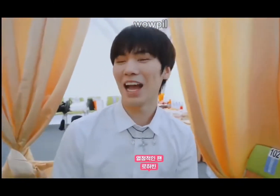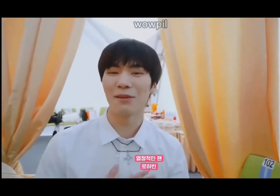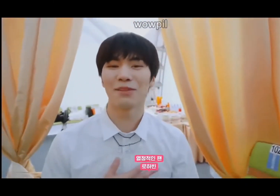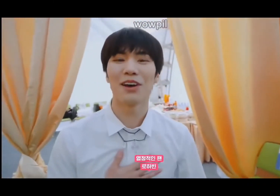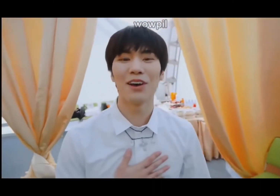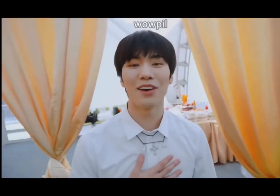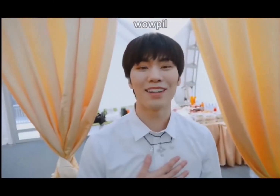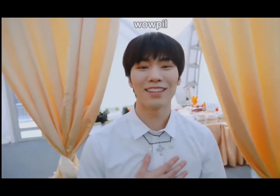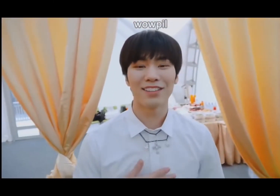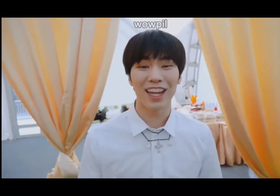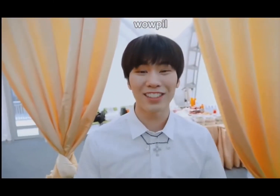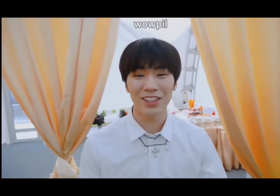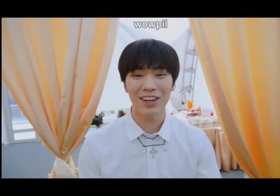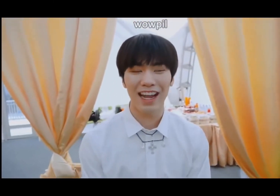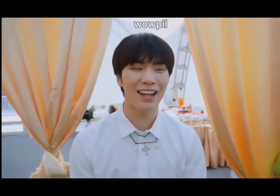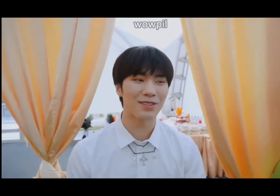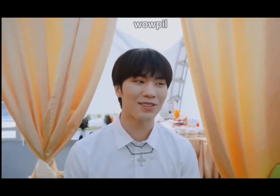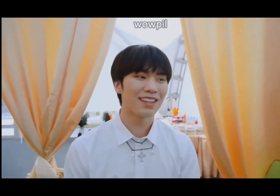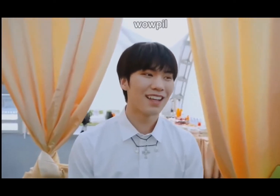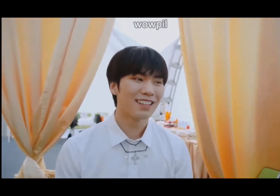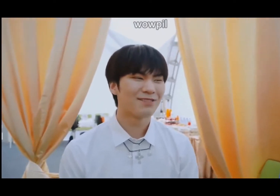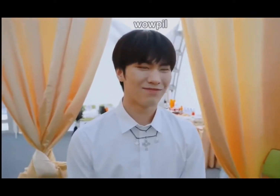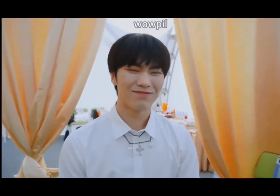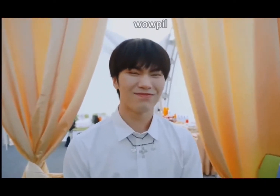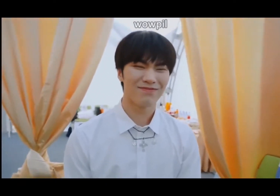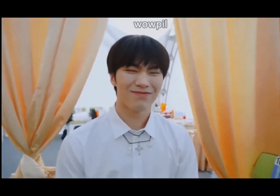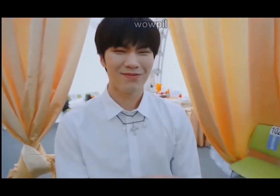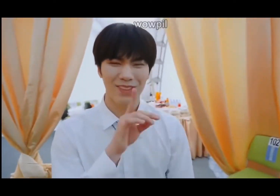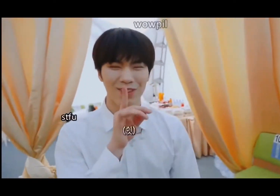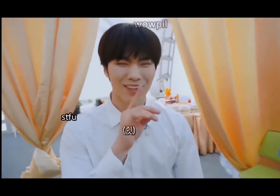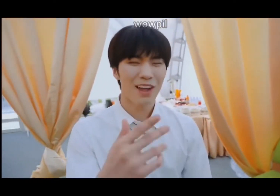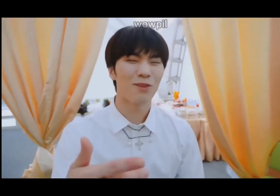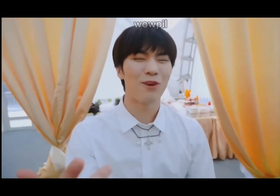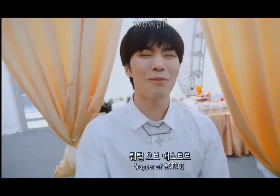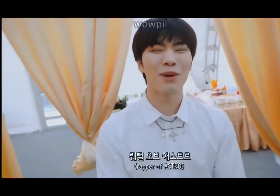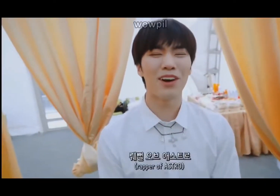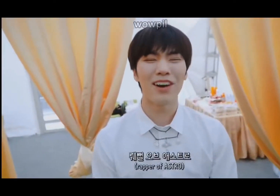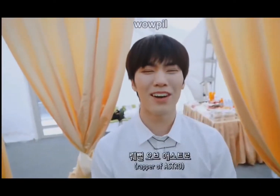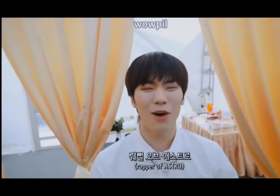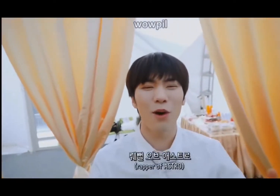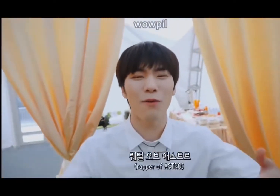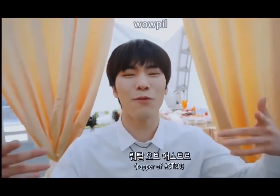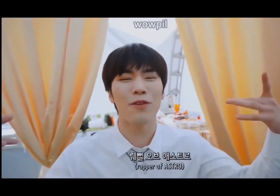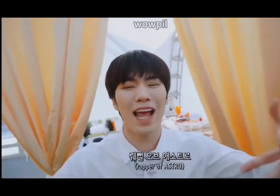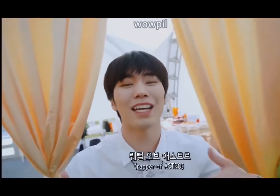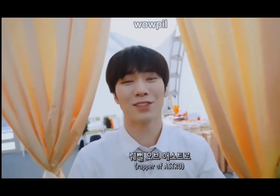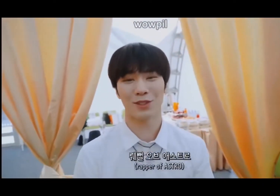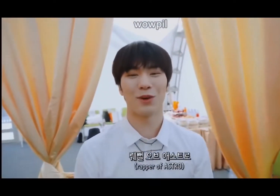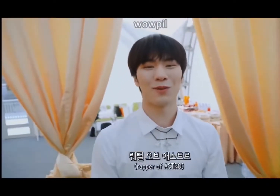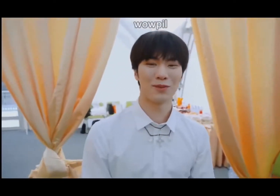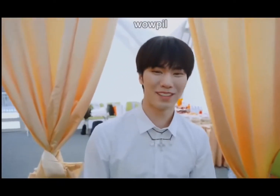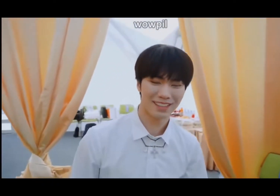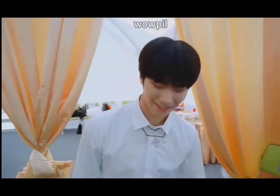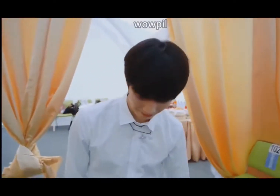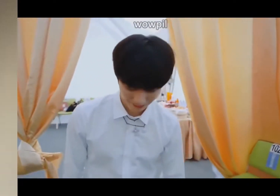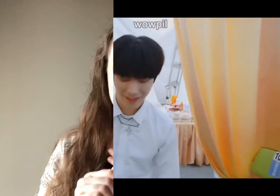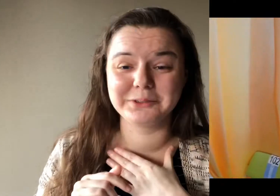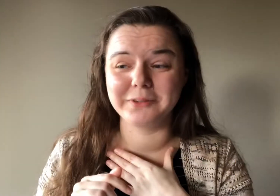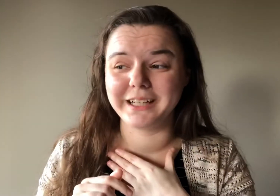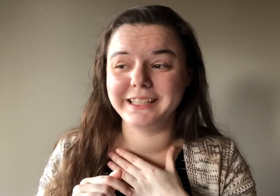I'm the dancer and rapper, wolf, astro. Oh, okay. He says Rocky